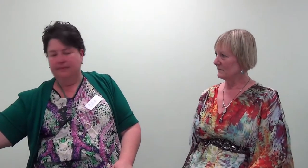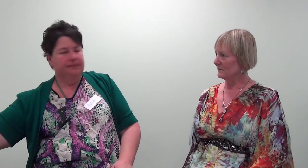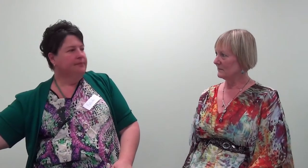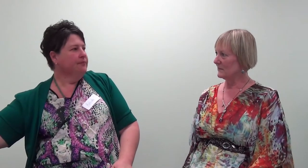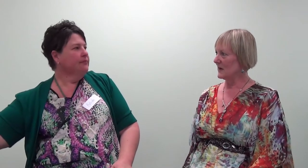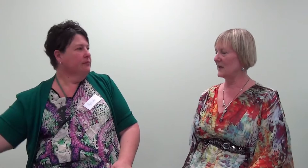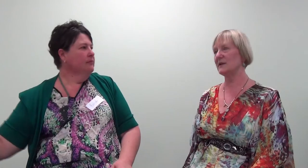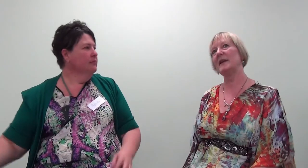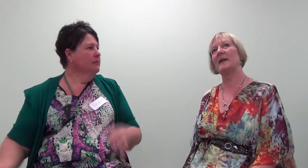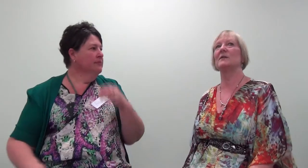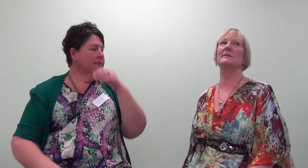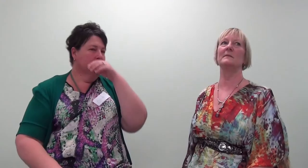how's your neck